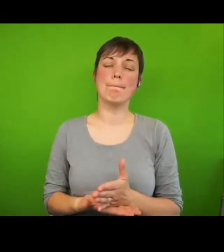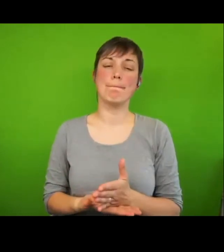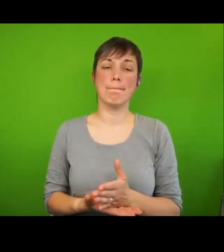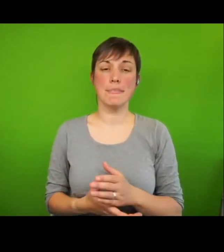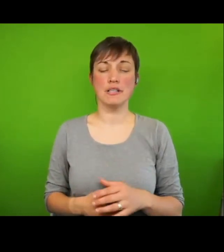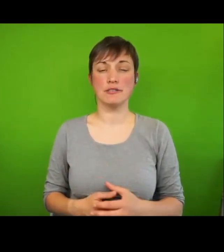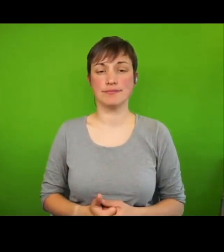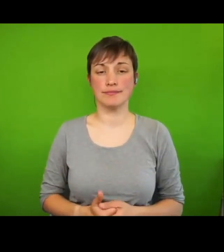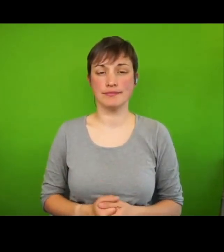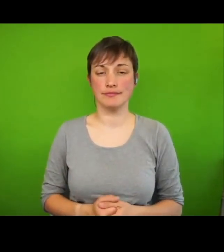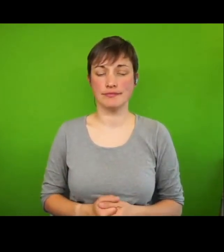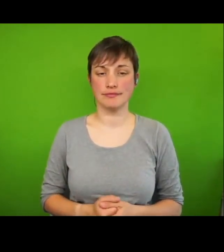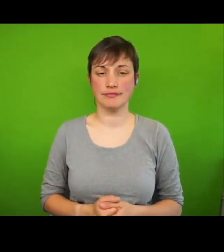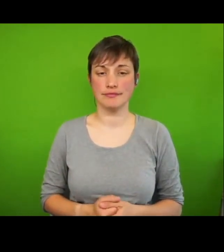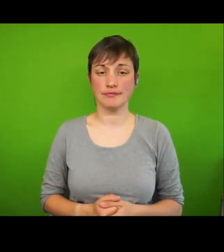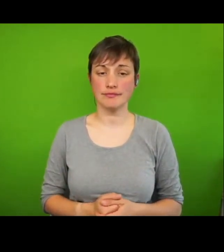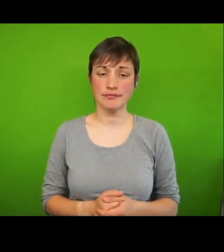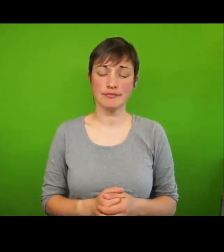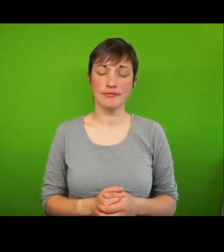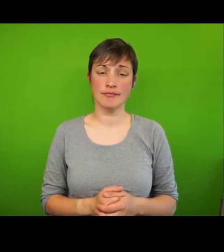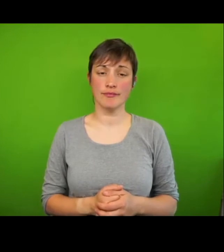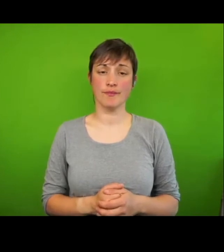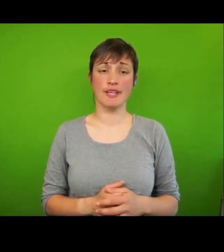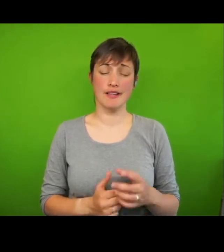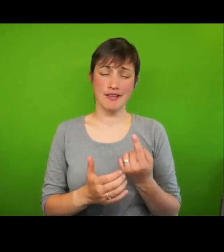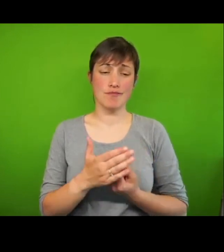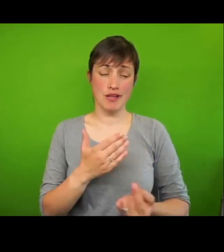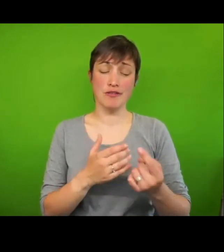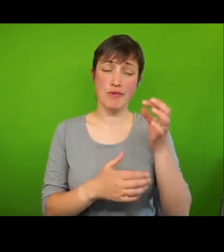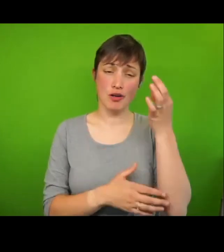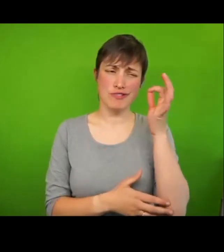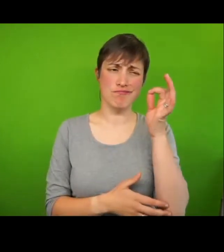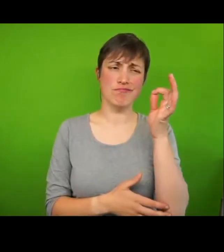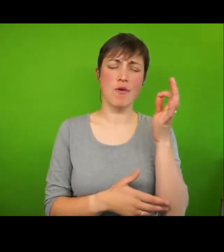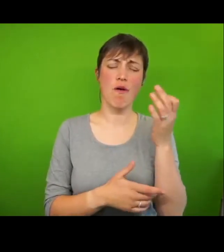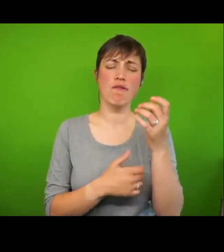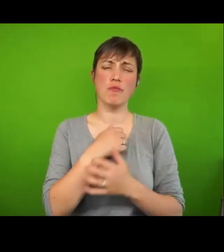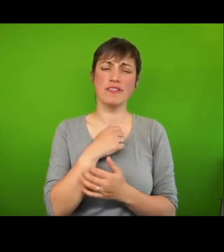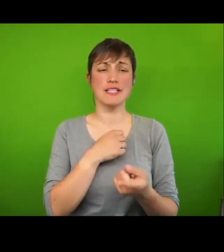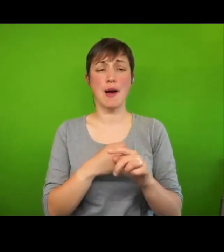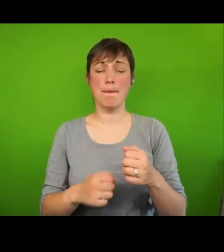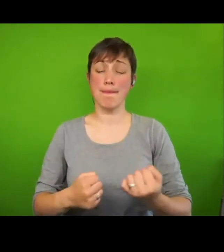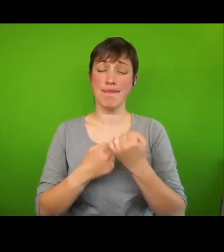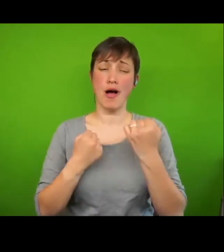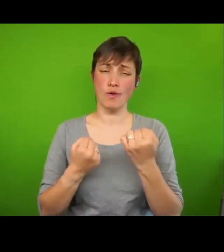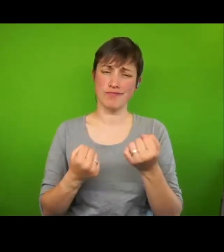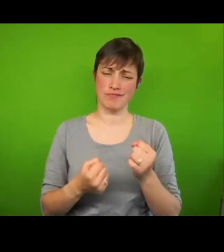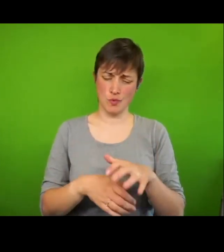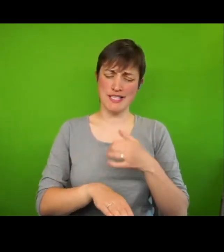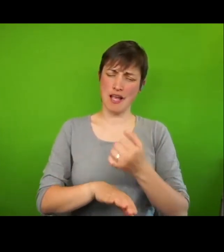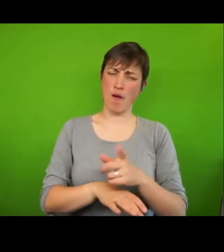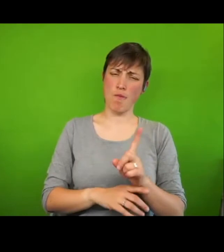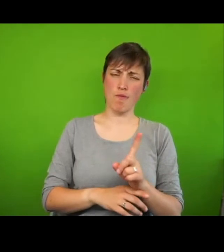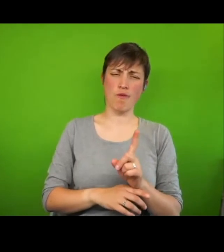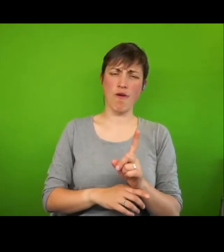The Independent Commission on Poverty Participation and Power, as I mentioned earlier, established to explore the barriers to effective